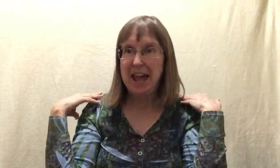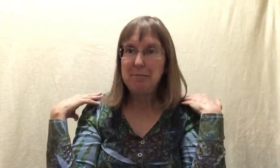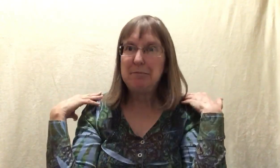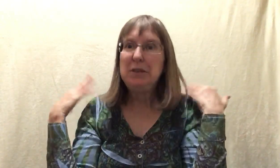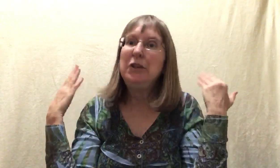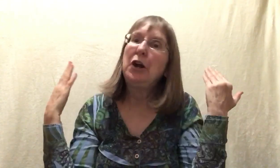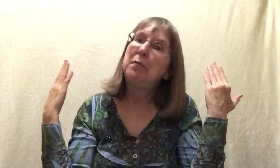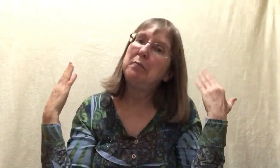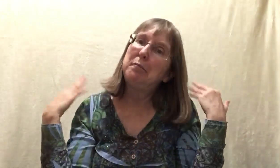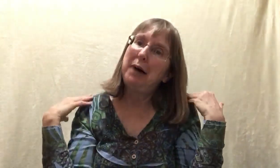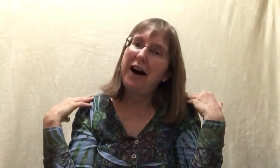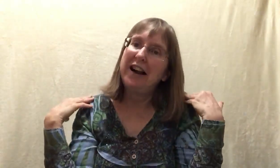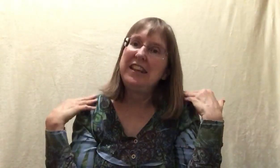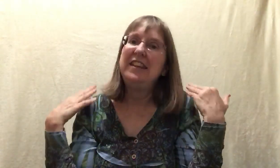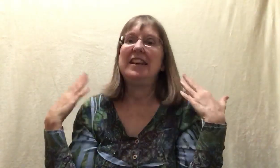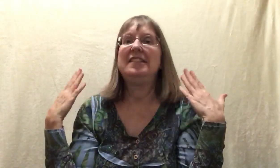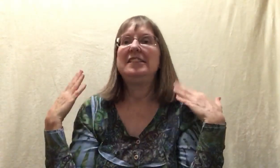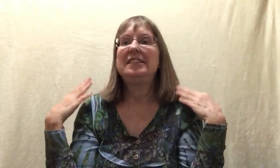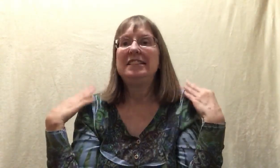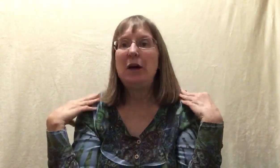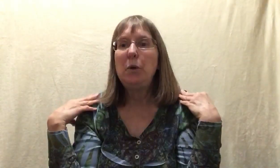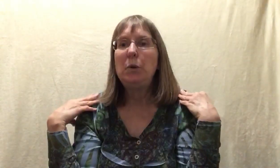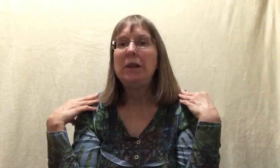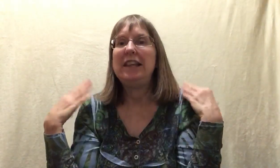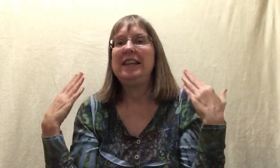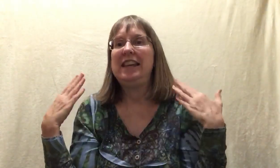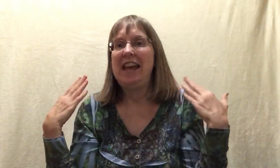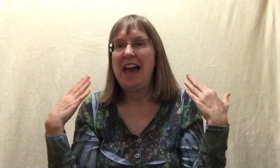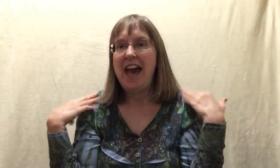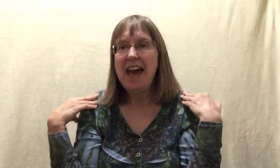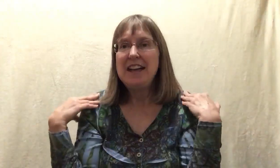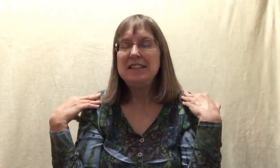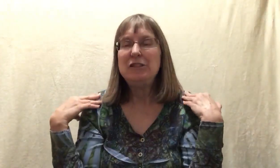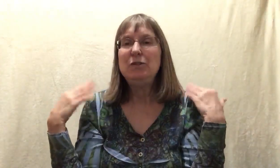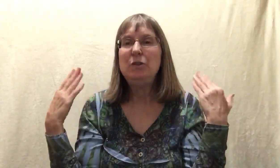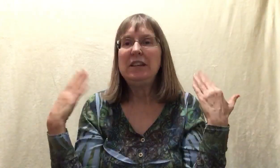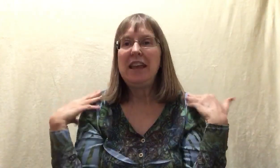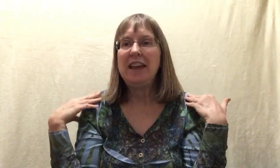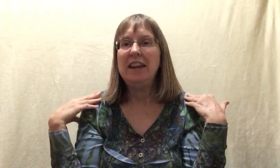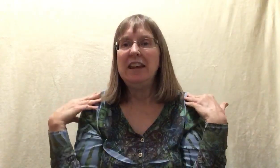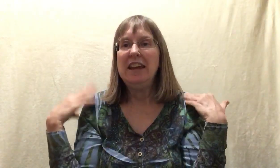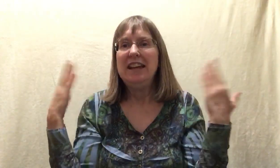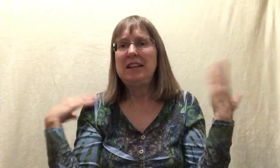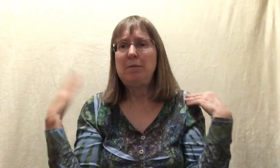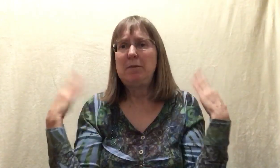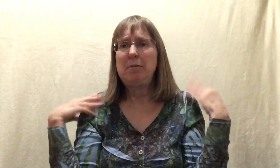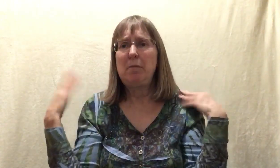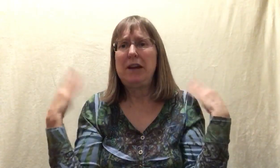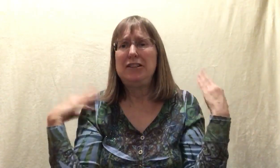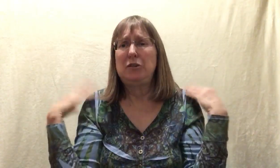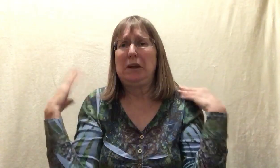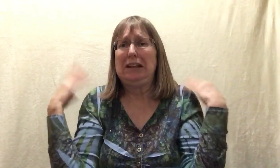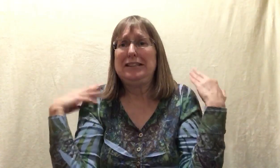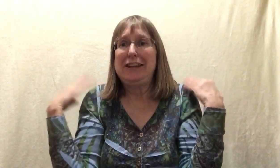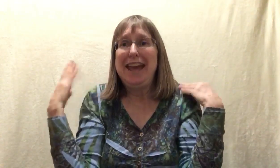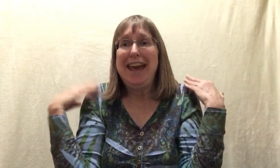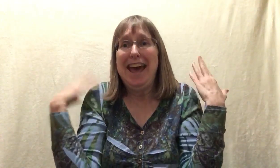your body as slowly as you can. Tap, tap, tap your body as quickly as you can